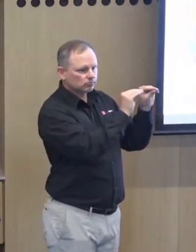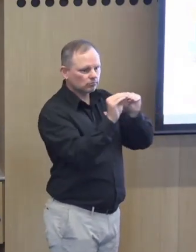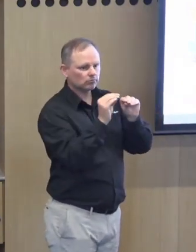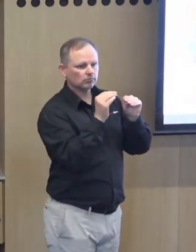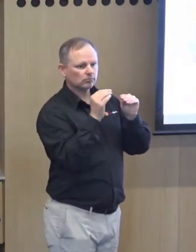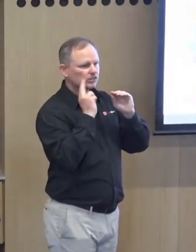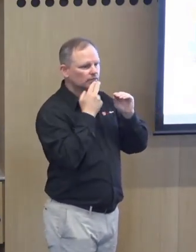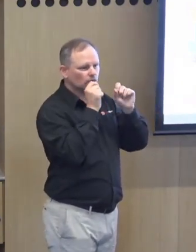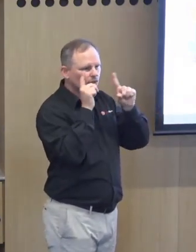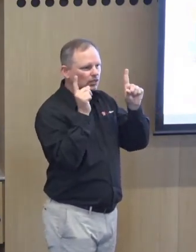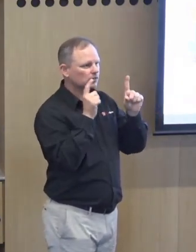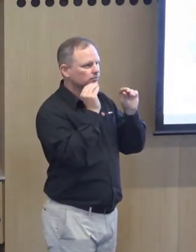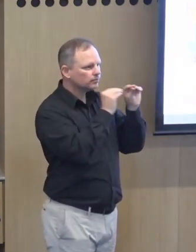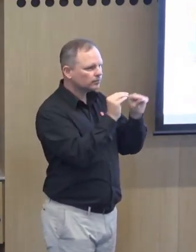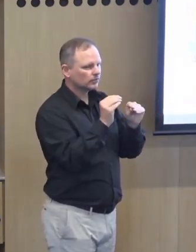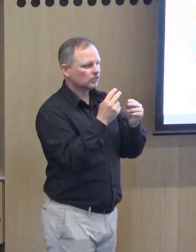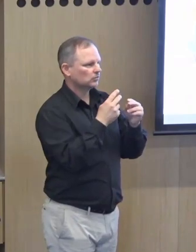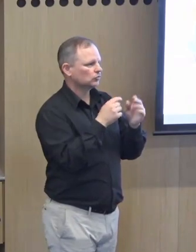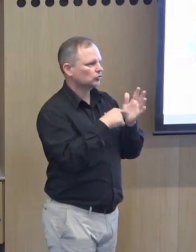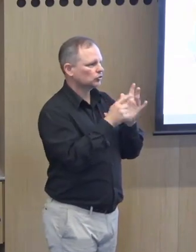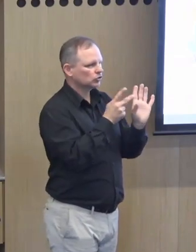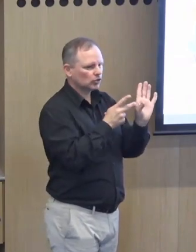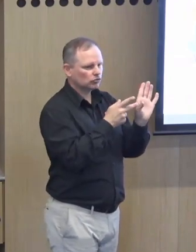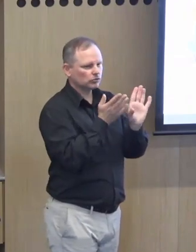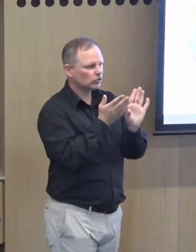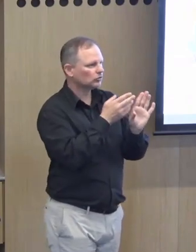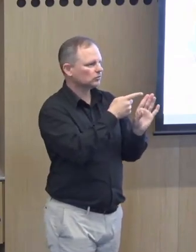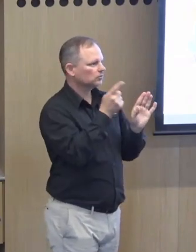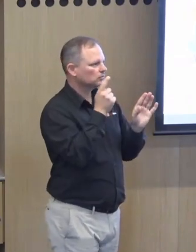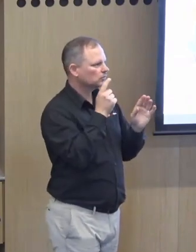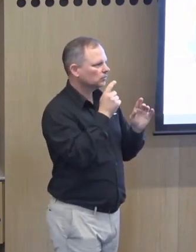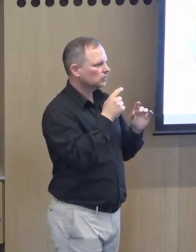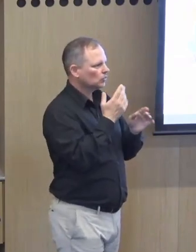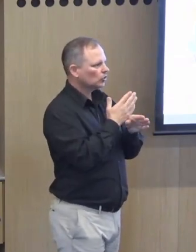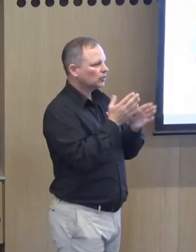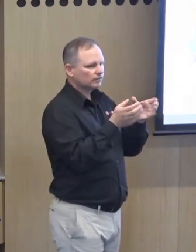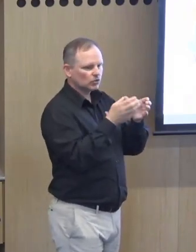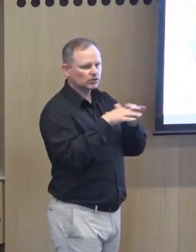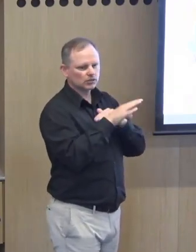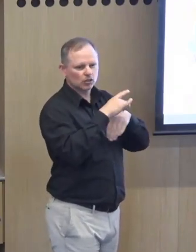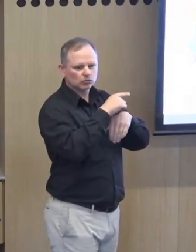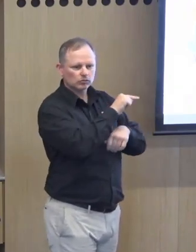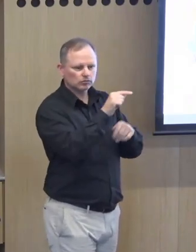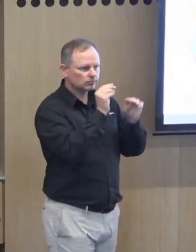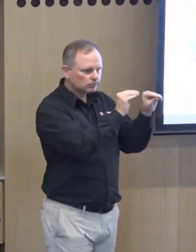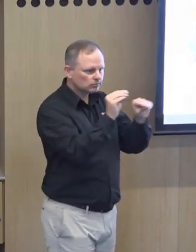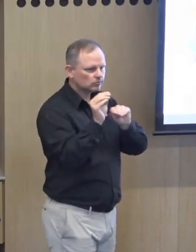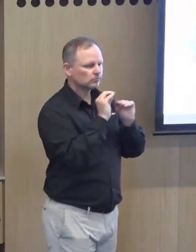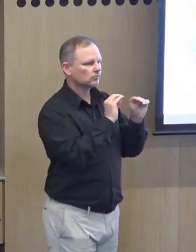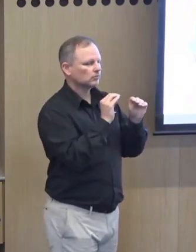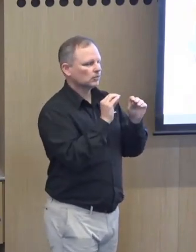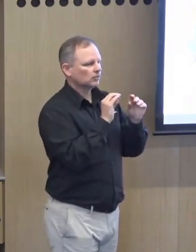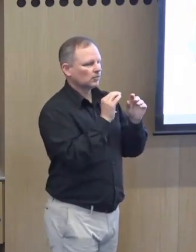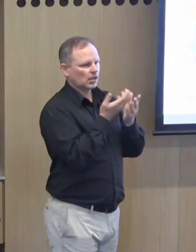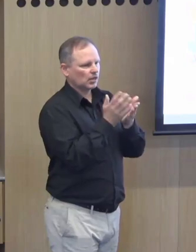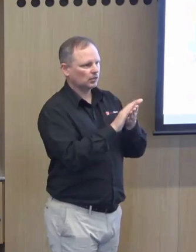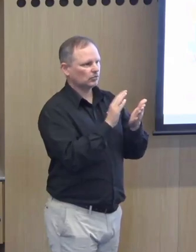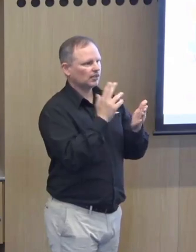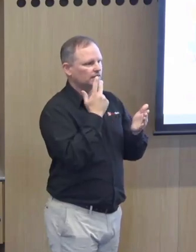we've been communicating with and of course delivering and educating training workshops for all of these locations um i'm using hospital as an example